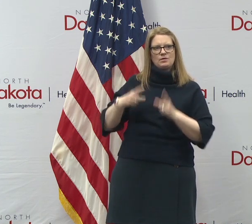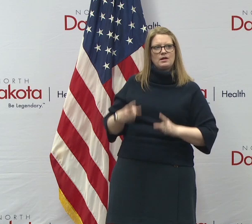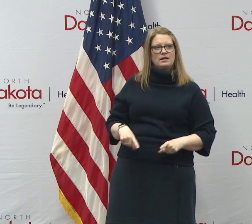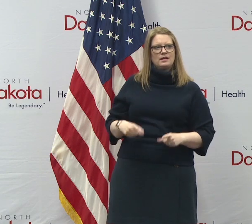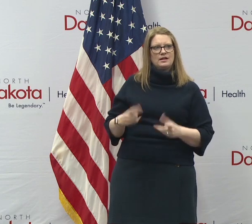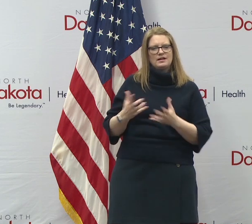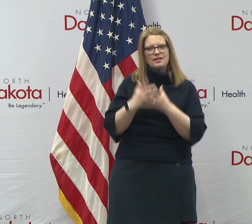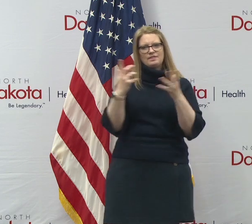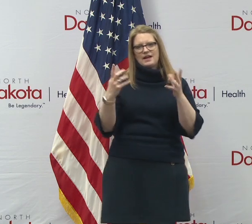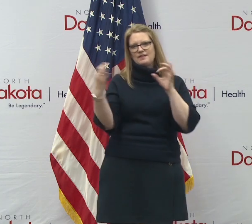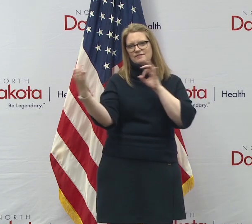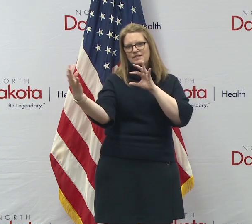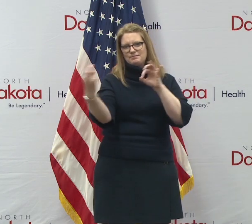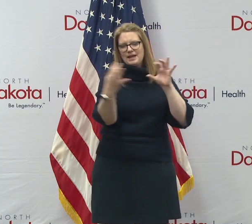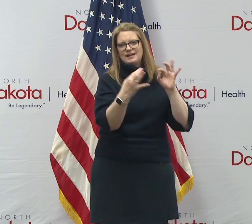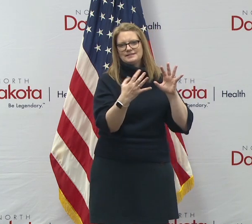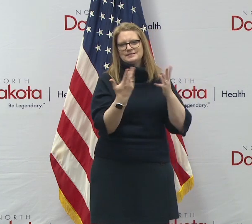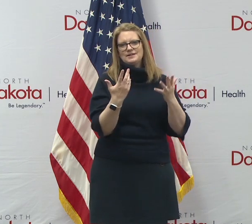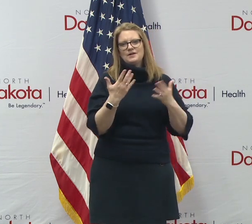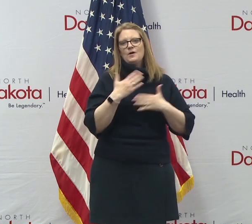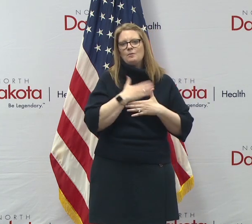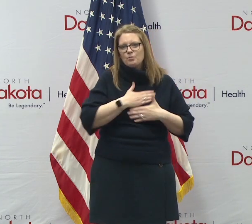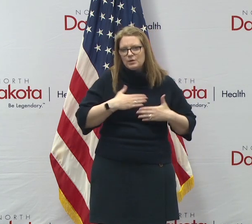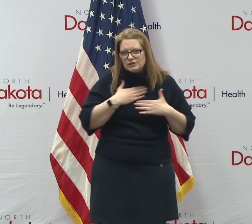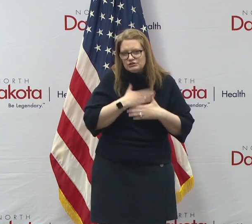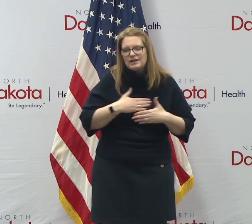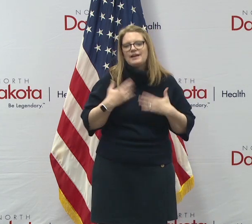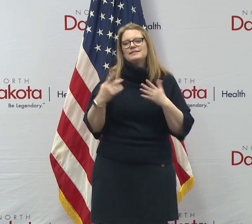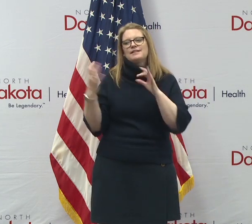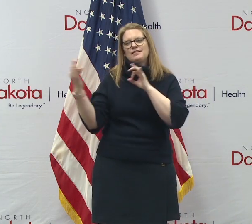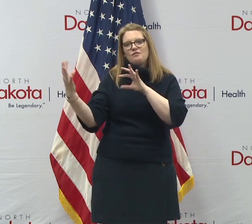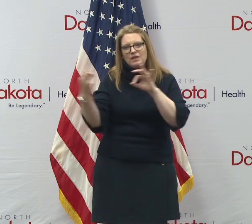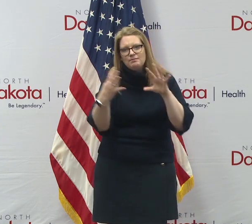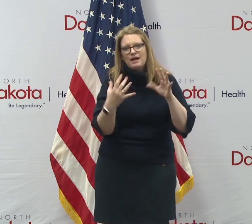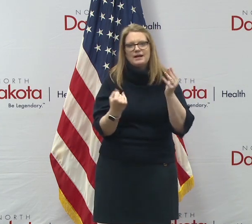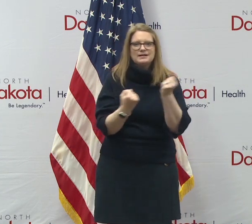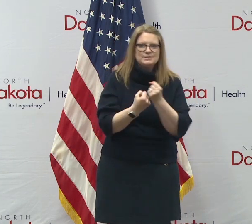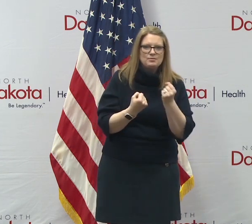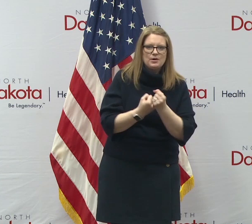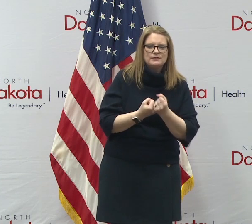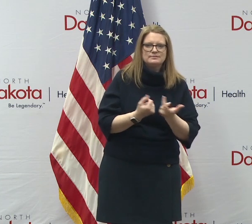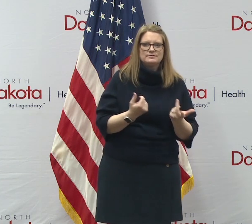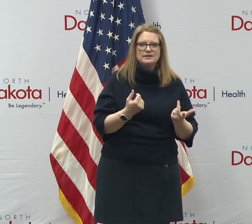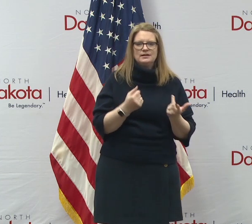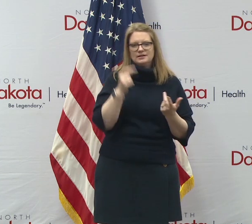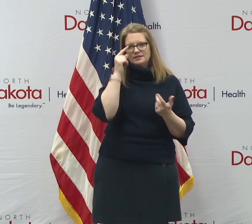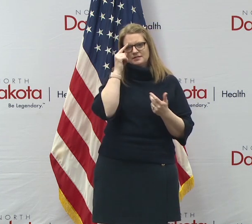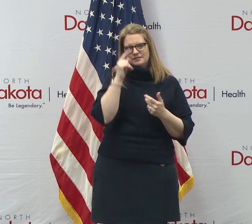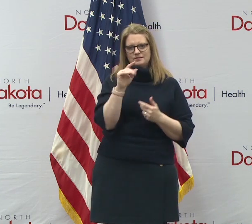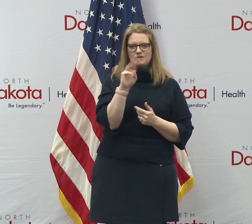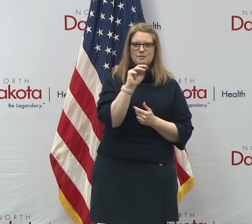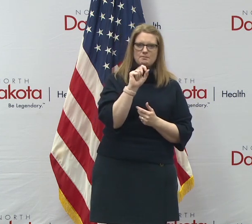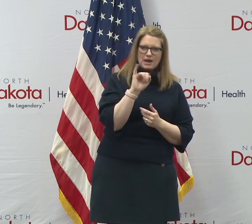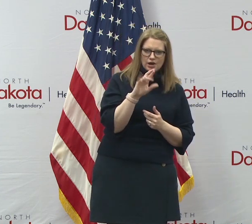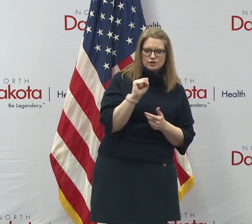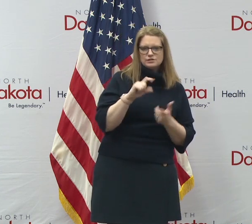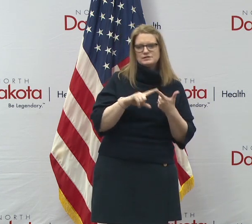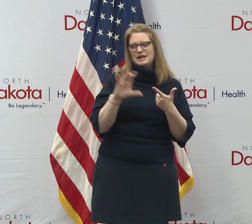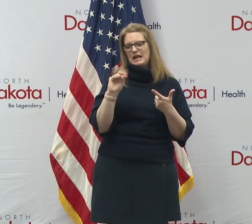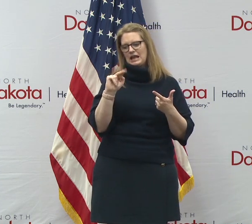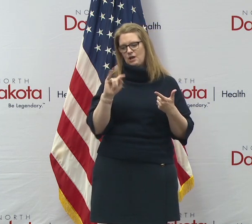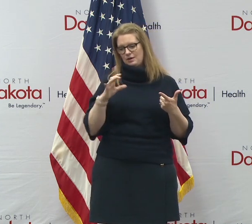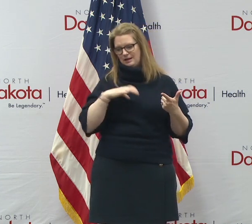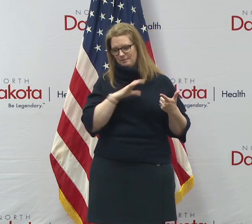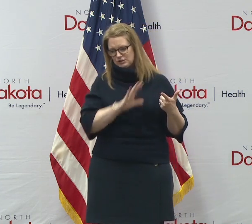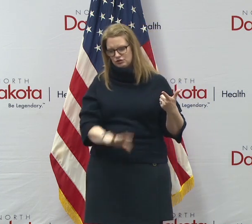uh, feedback from legislators. So appreciate, uh, all the feedback and support that we're getting for mayors and county commissioners had a great call this